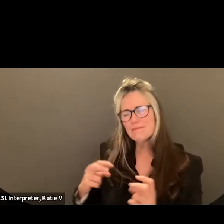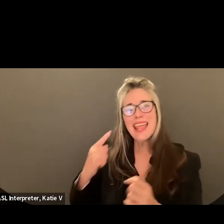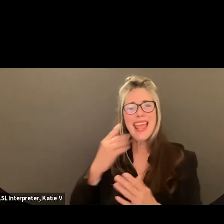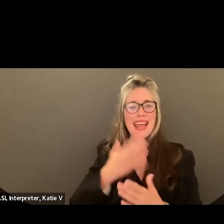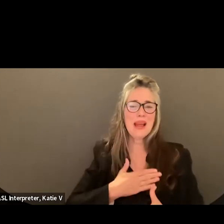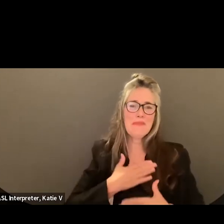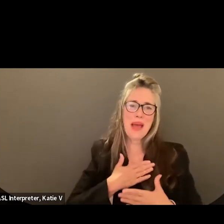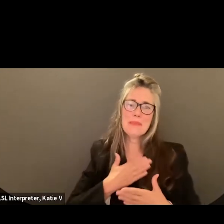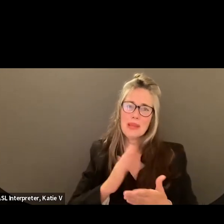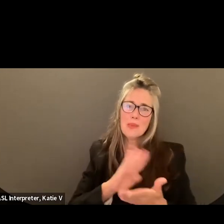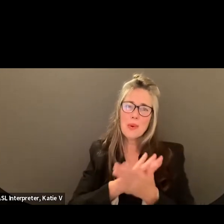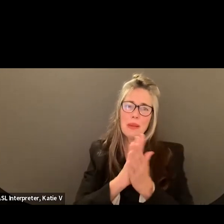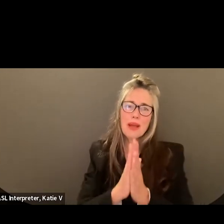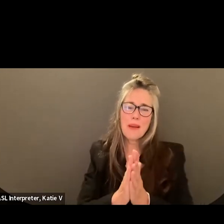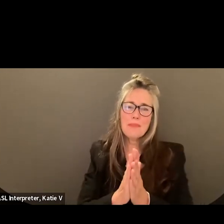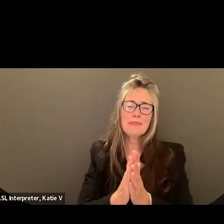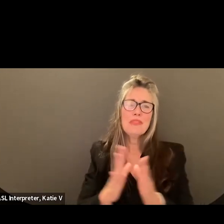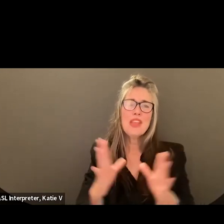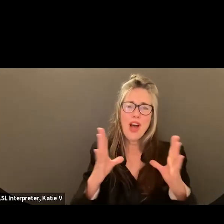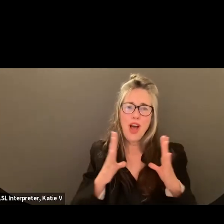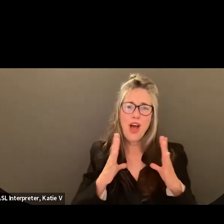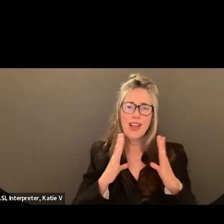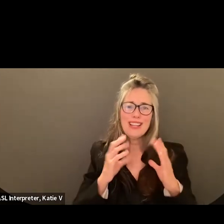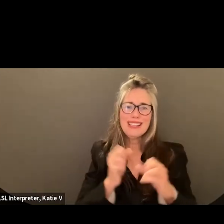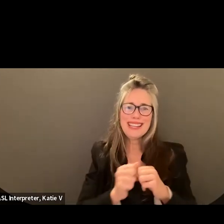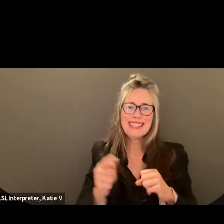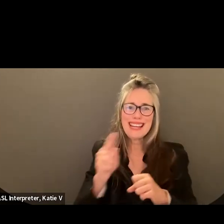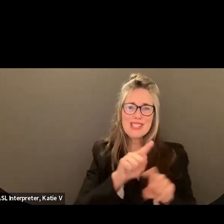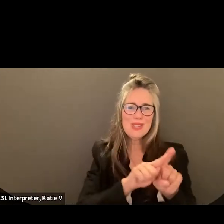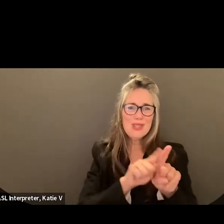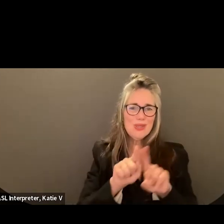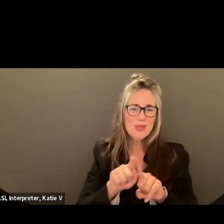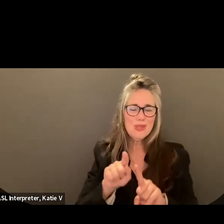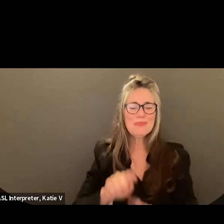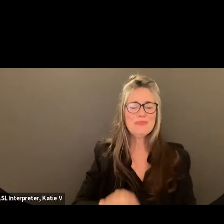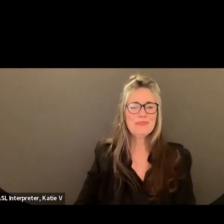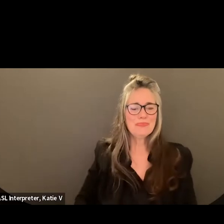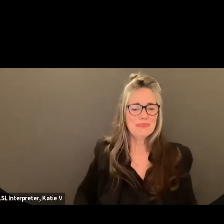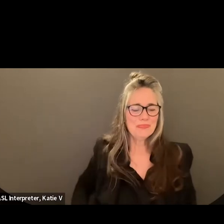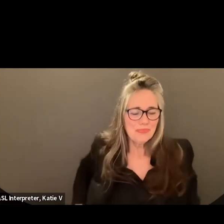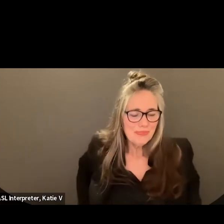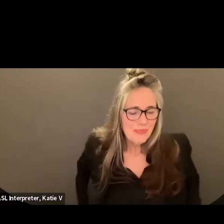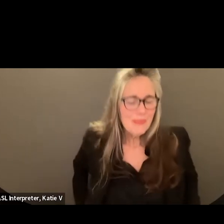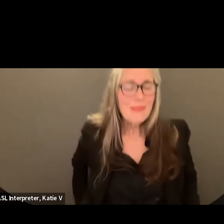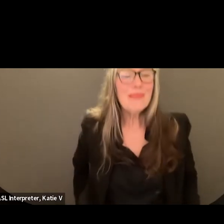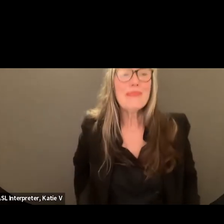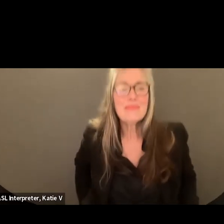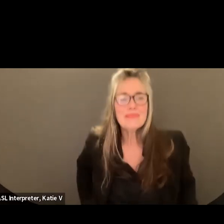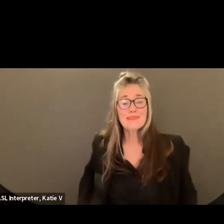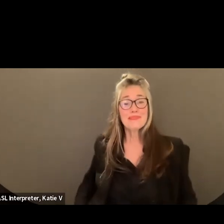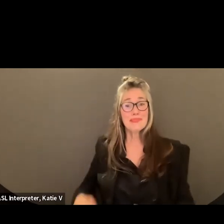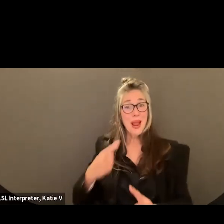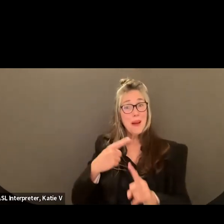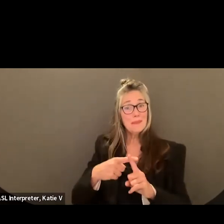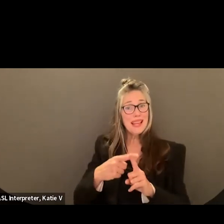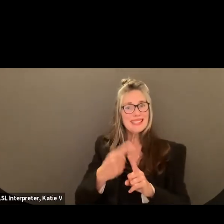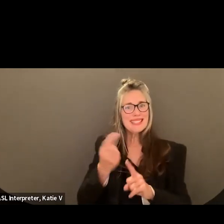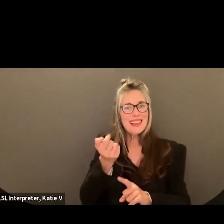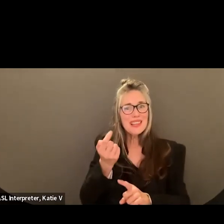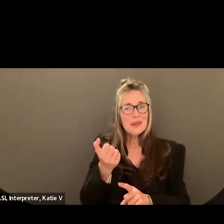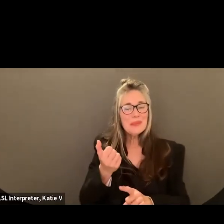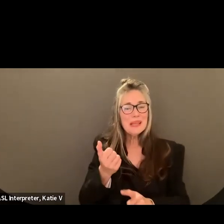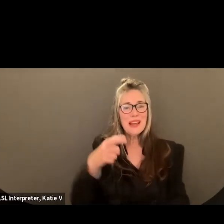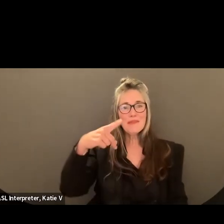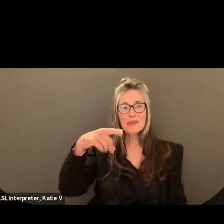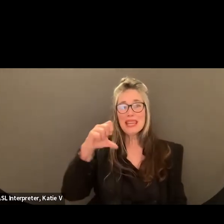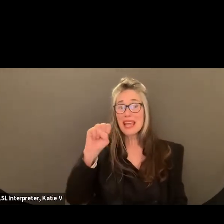next year I understand they put in their comments as well so. And then just a little PSA you should